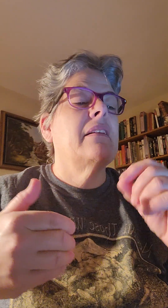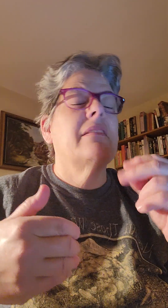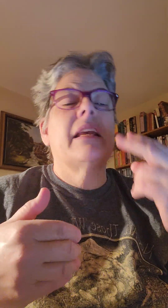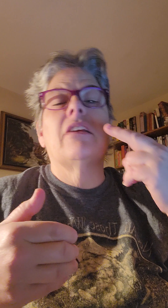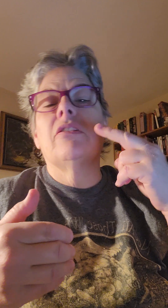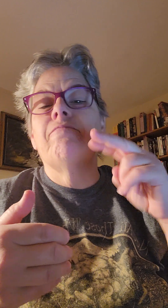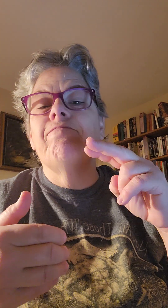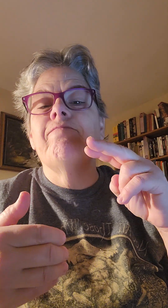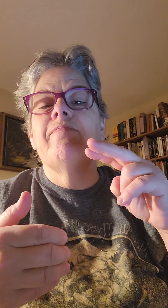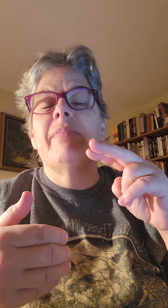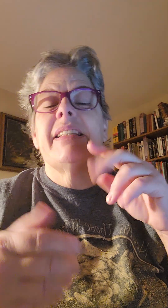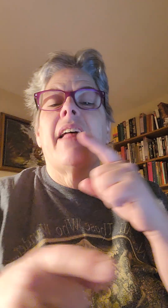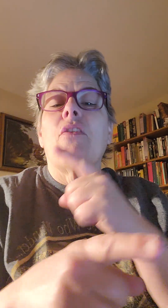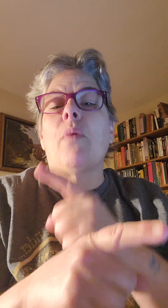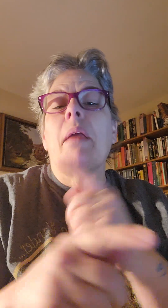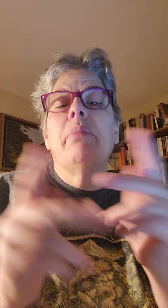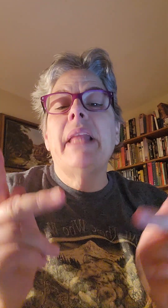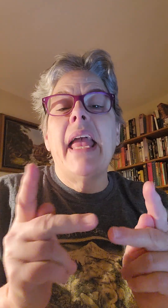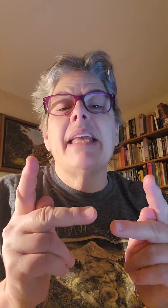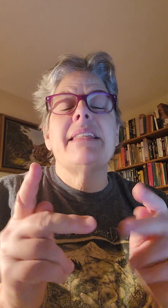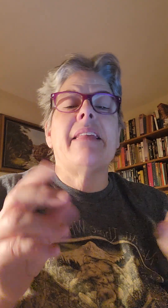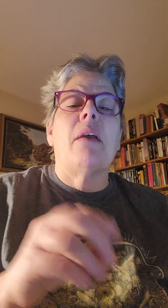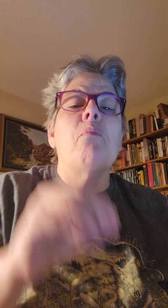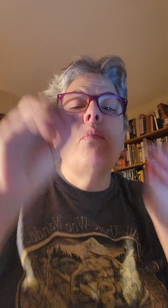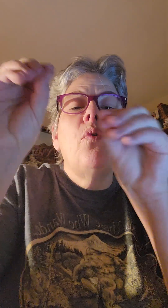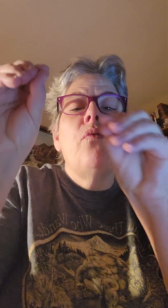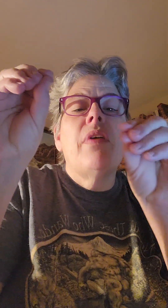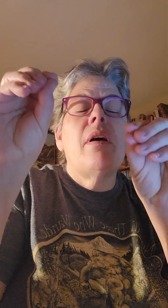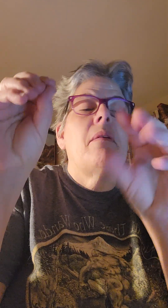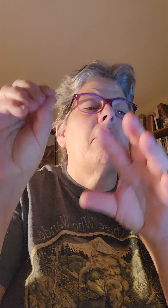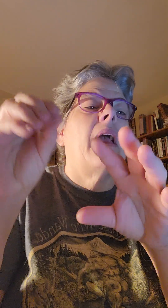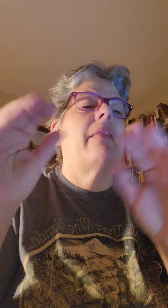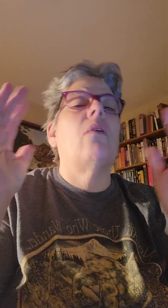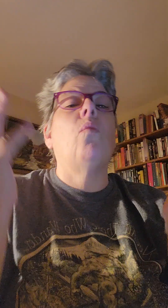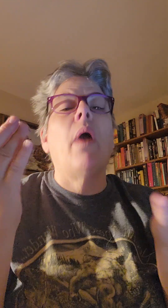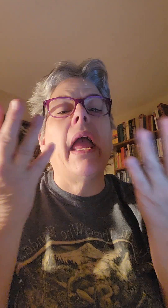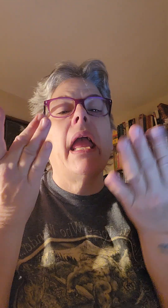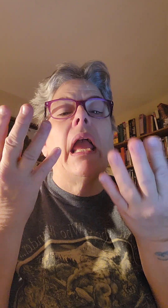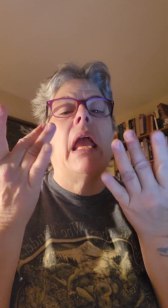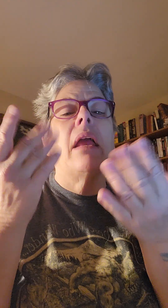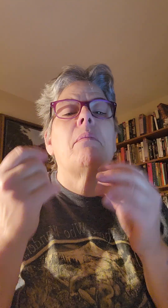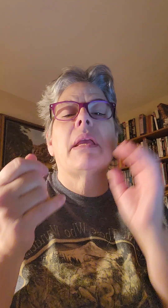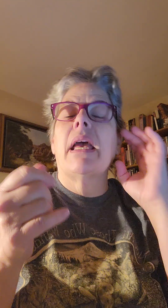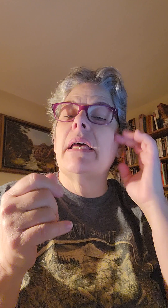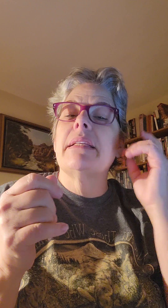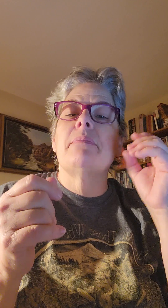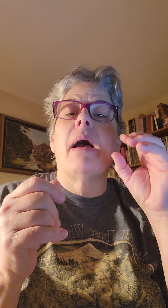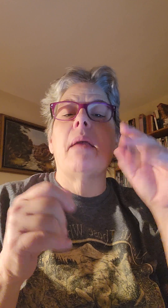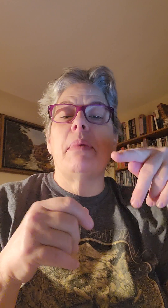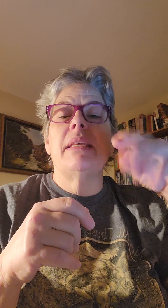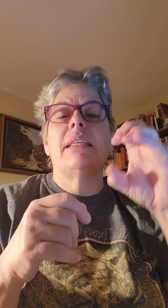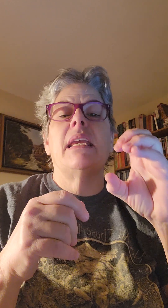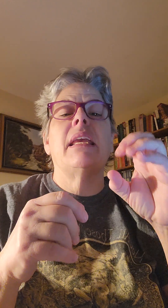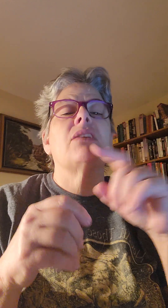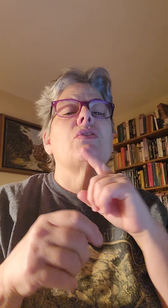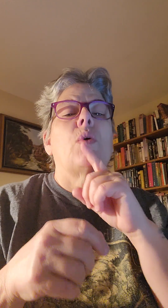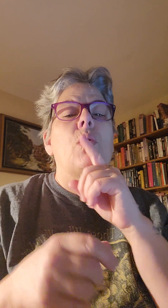it's like, is that in the right place? And then move them. And then wait, because my PC is so